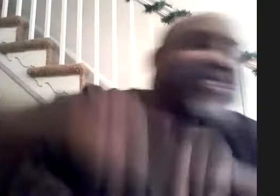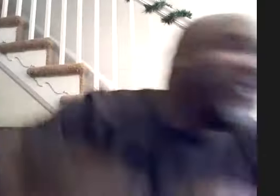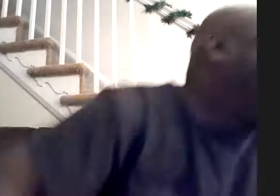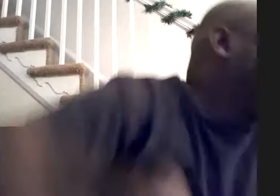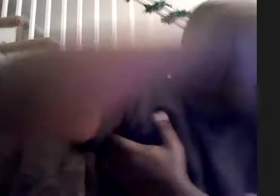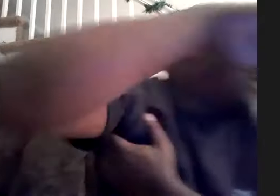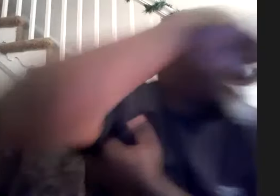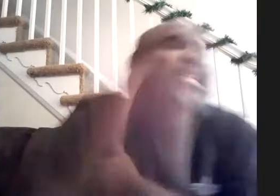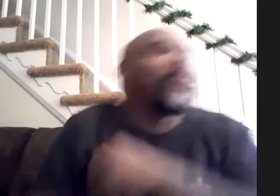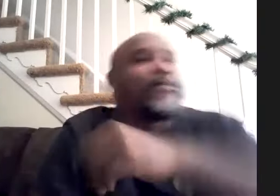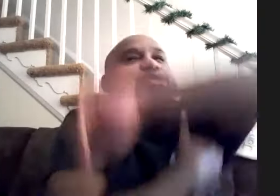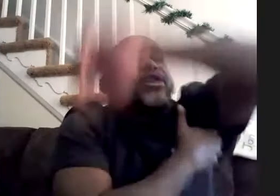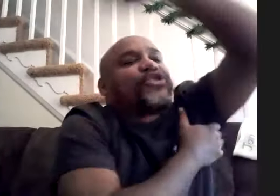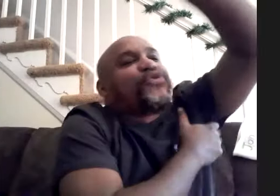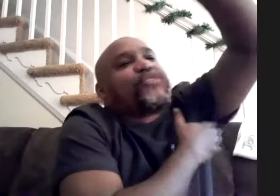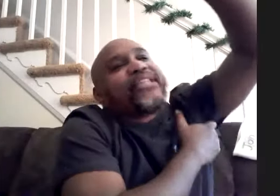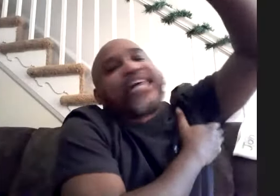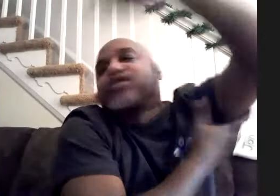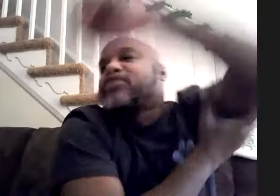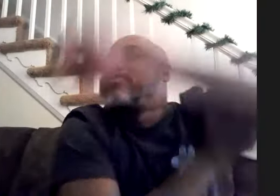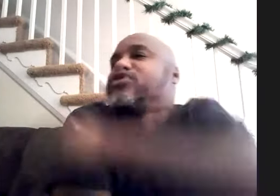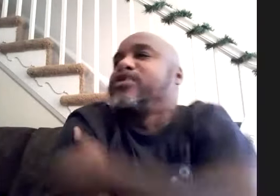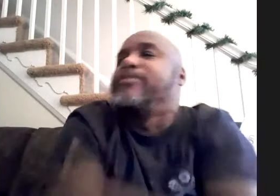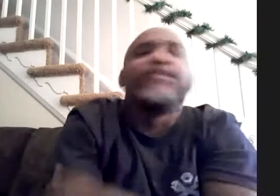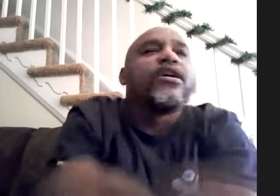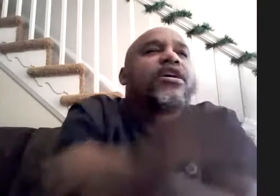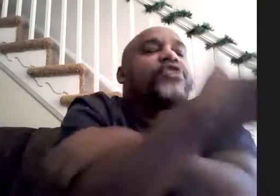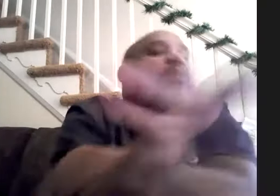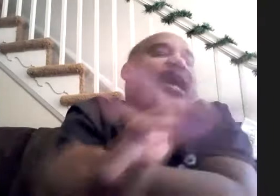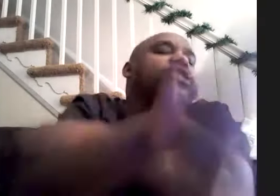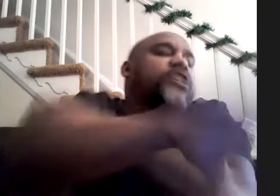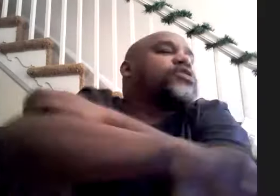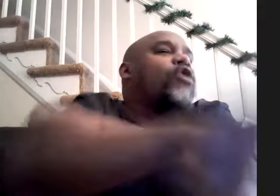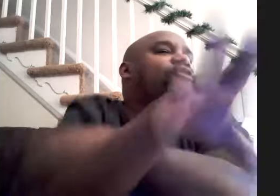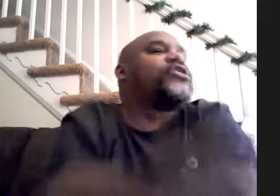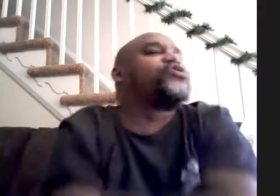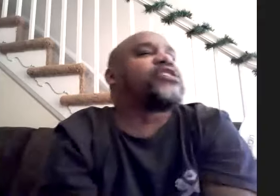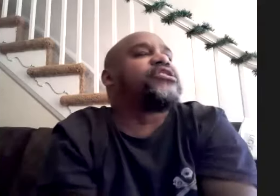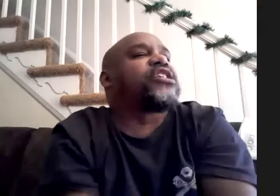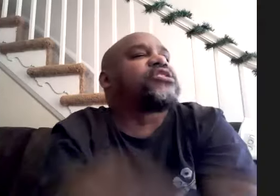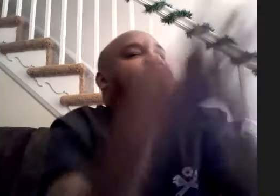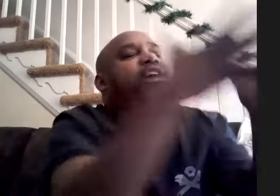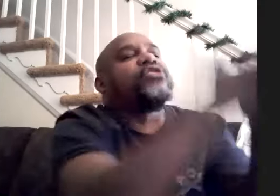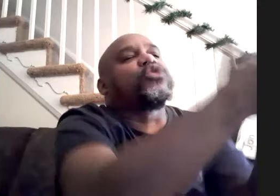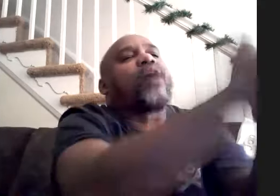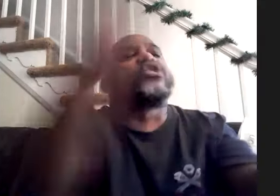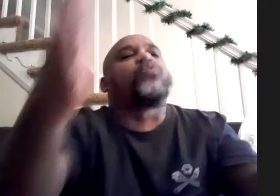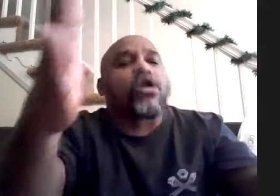and i took a bunch of pictures with him and my dad took some pictures with but to think back to the whole founder translation thing it's like okay this is why this works